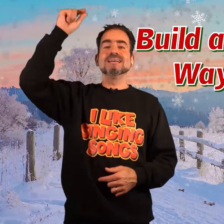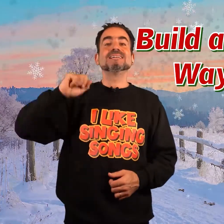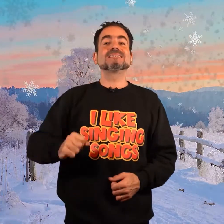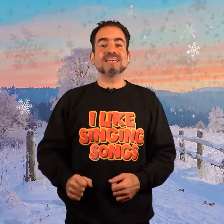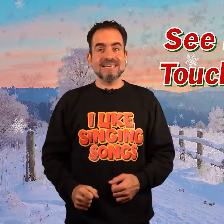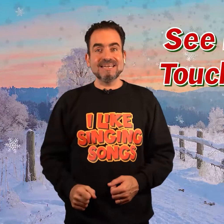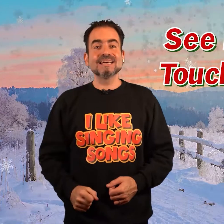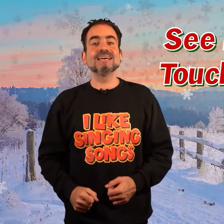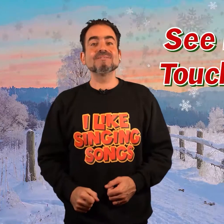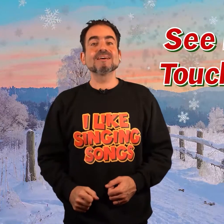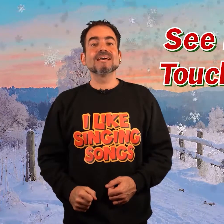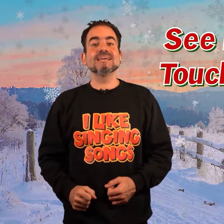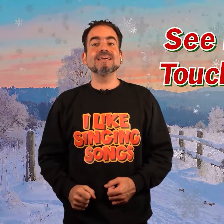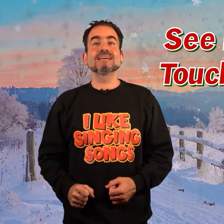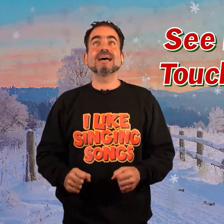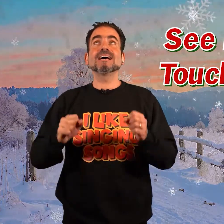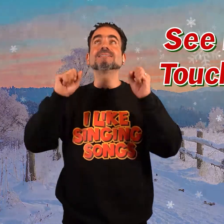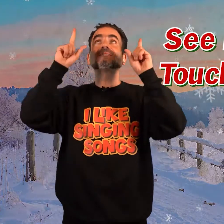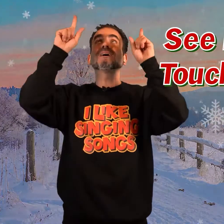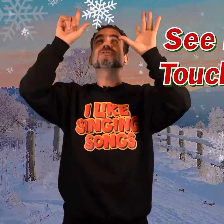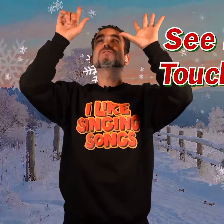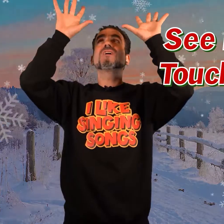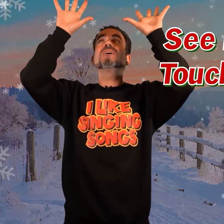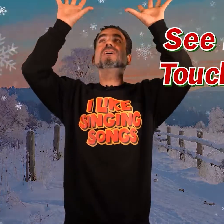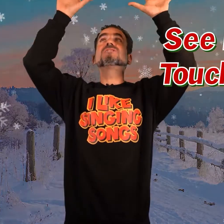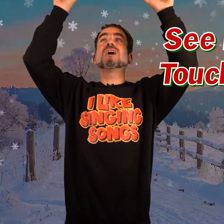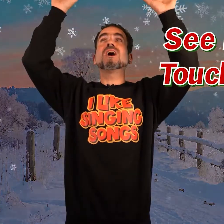See if he can touch the sky.